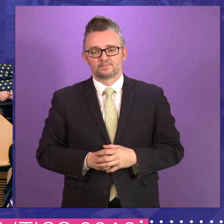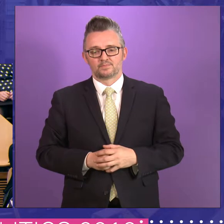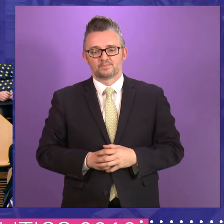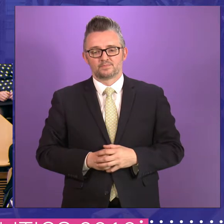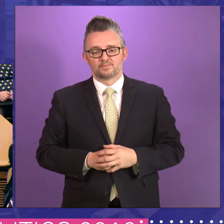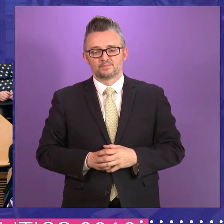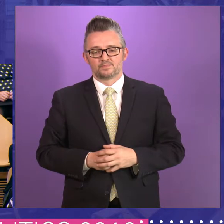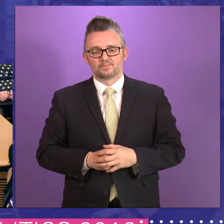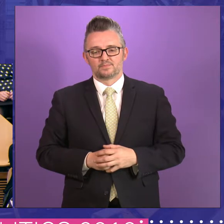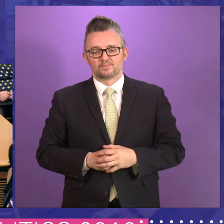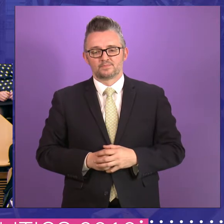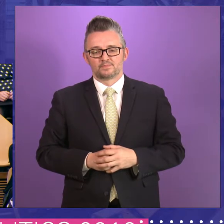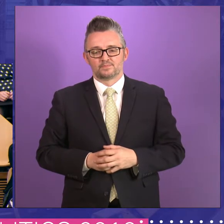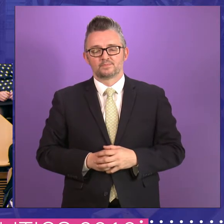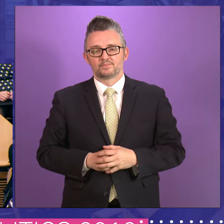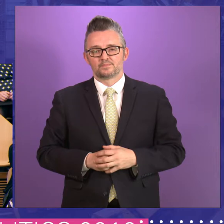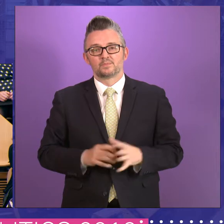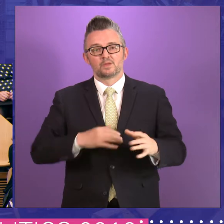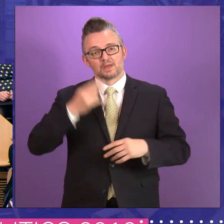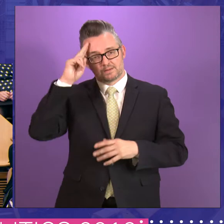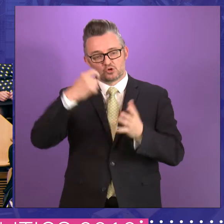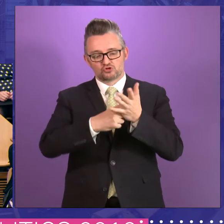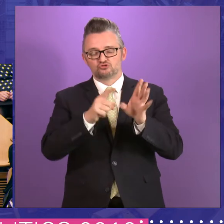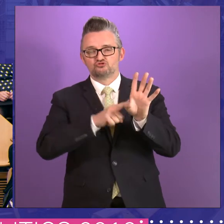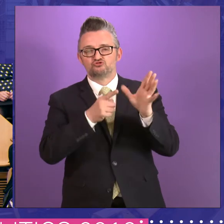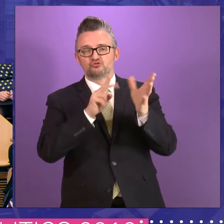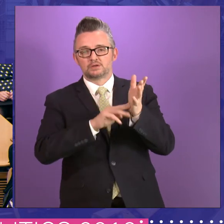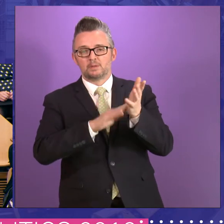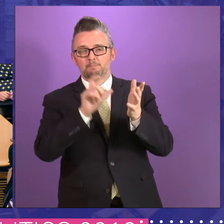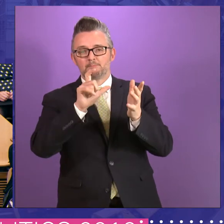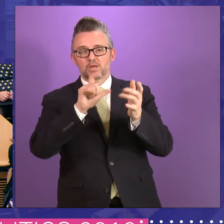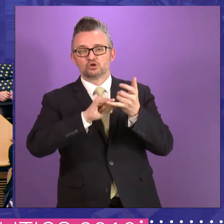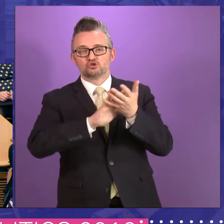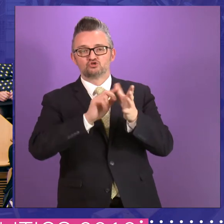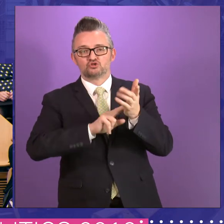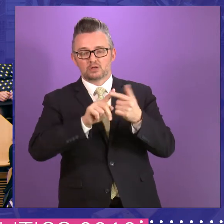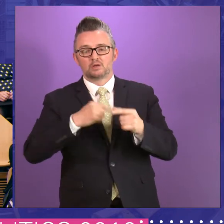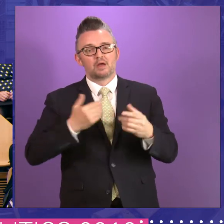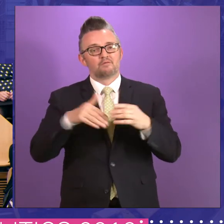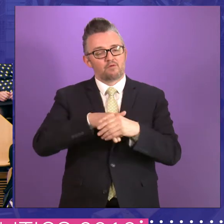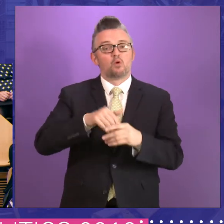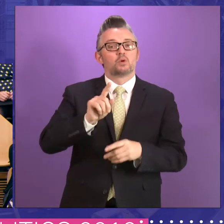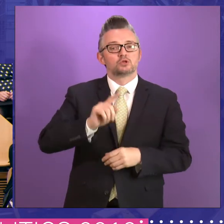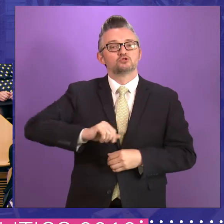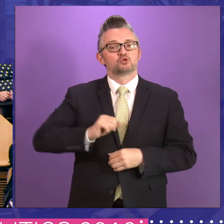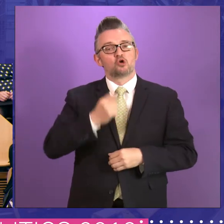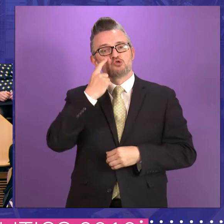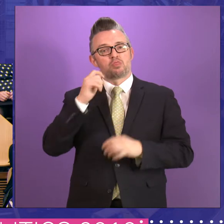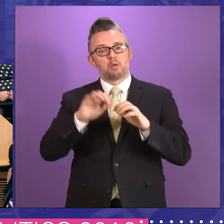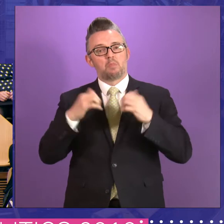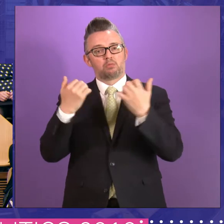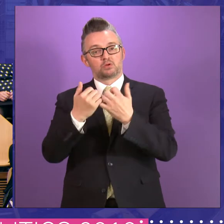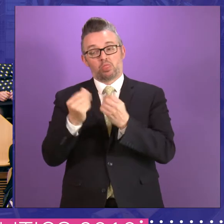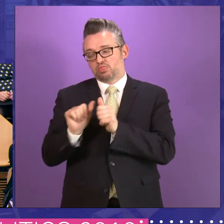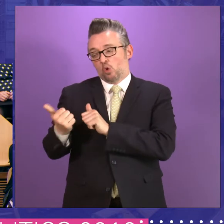Is it on? Um, my name's Ryan McShane. I'm a member of the Scottish Youth Parliament currently, um, alongside my colleague